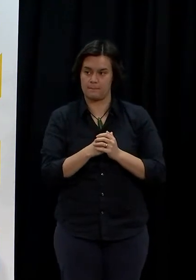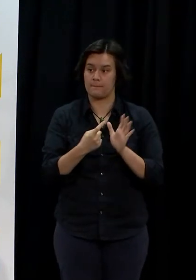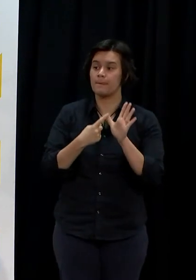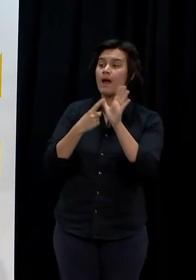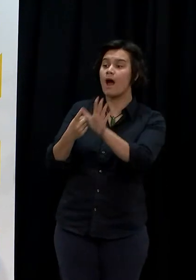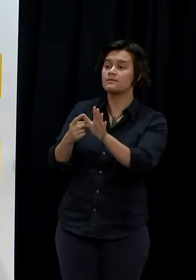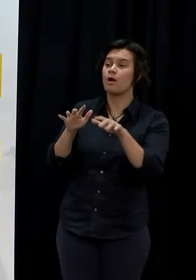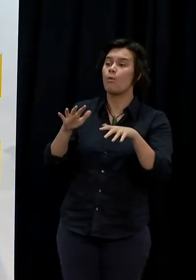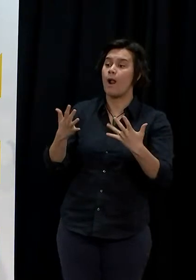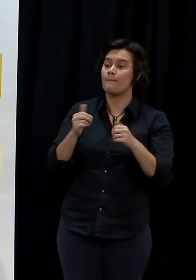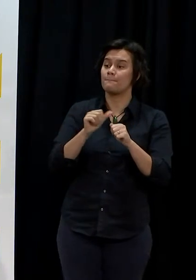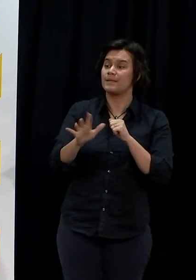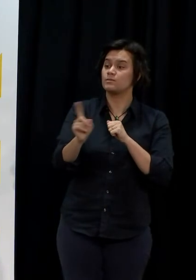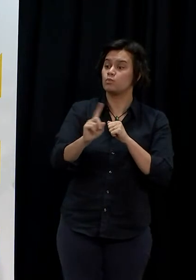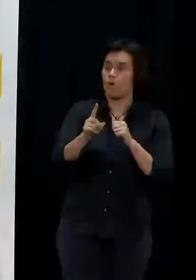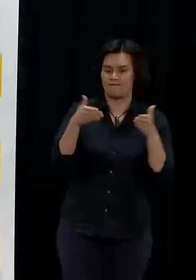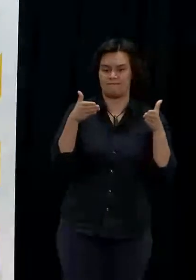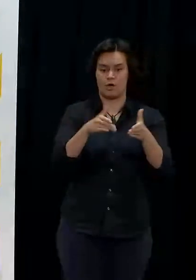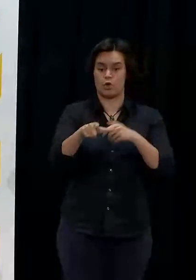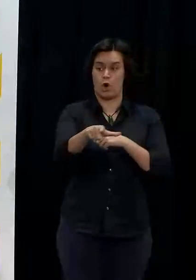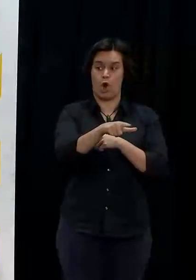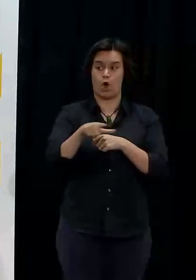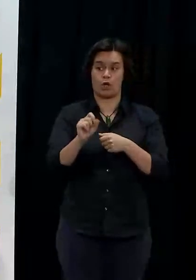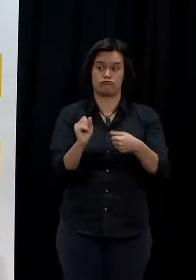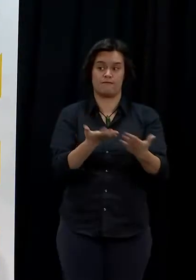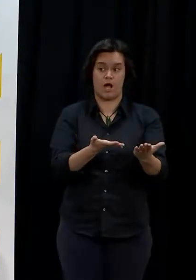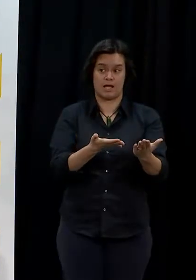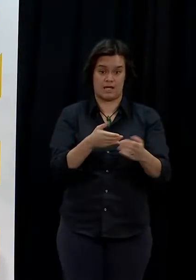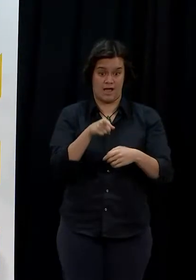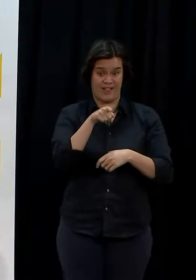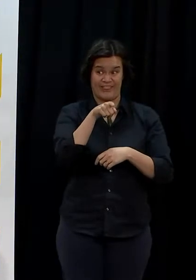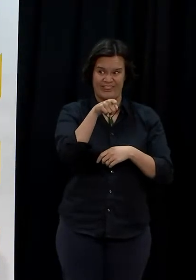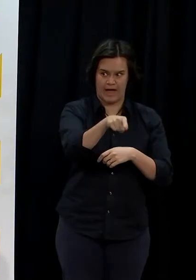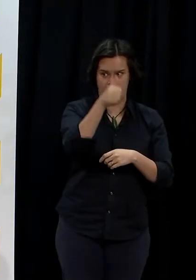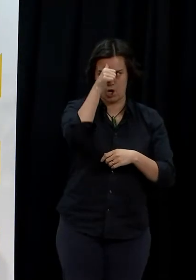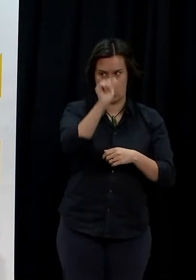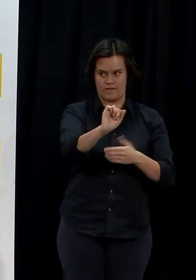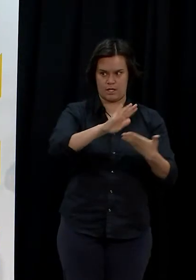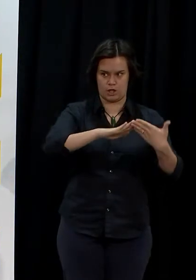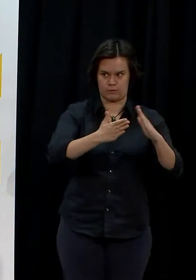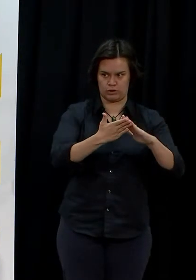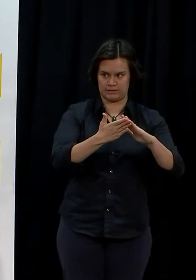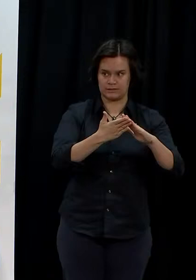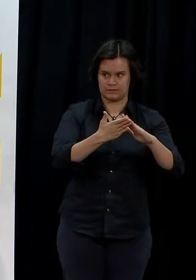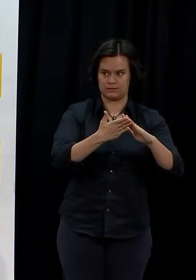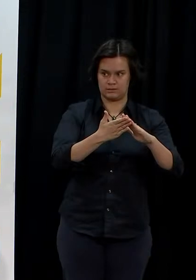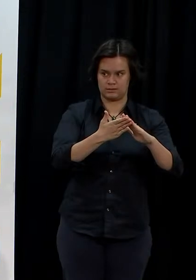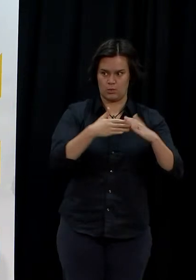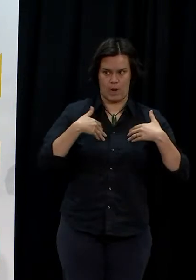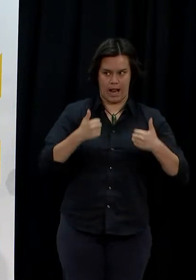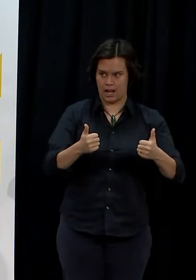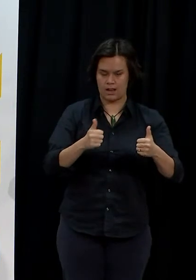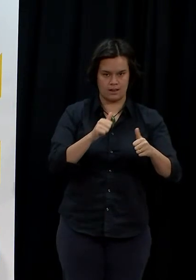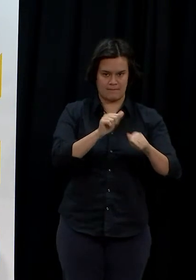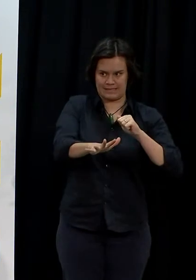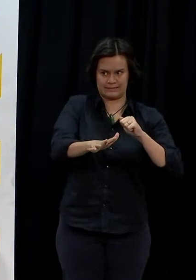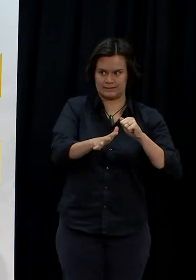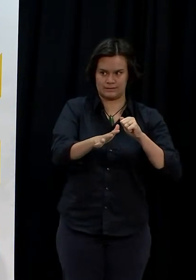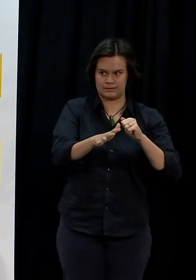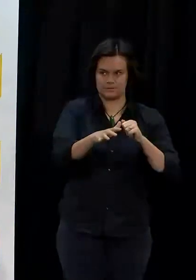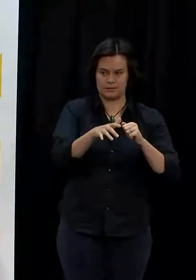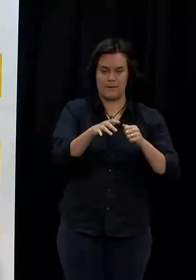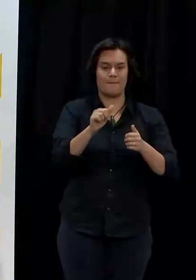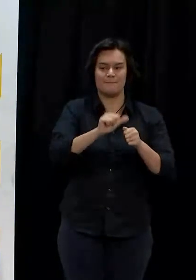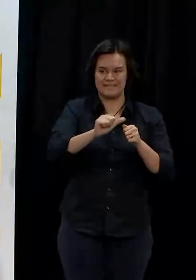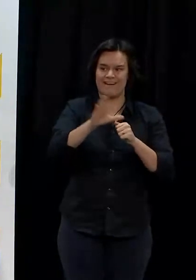the ability of our local providers to do what is going to work for their communities. They know their communities best and we want to see